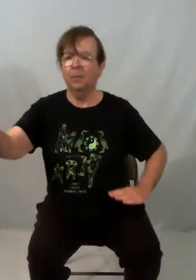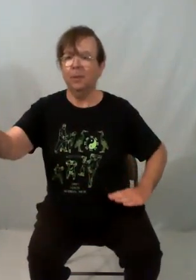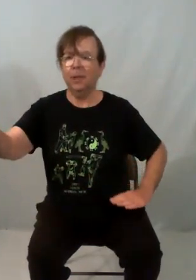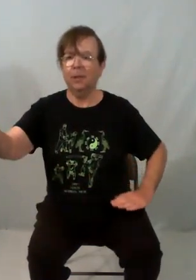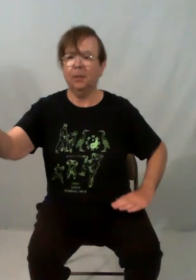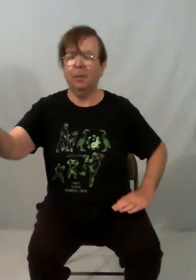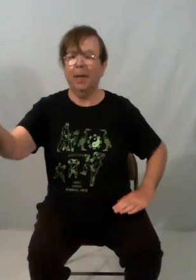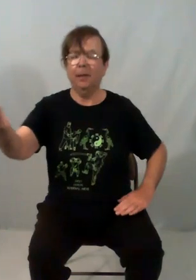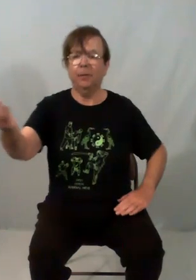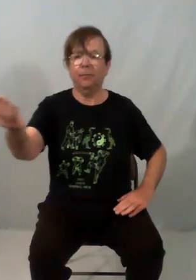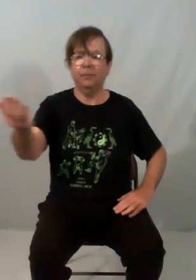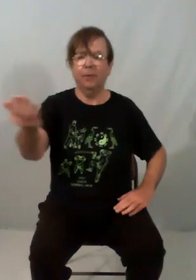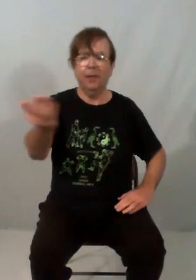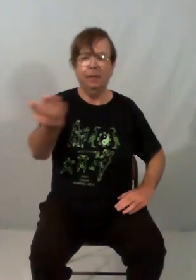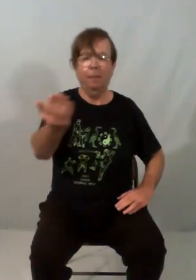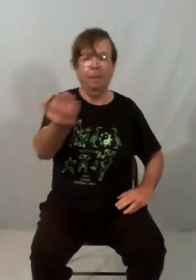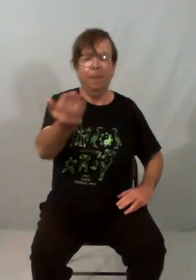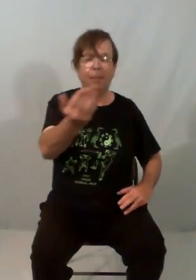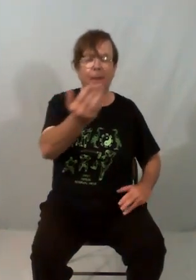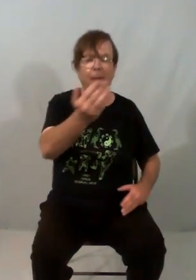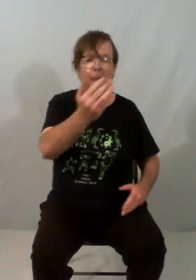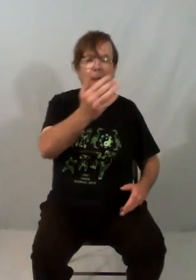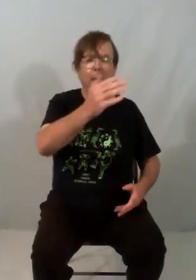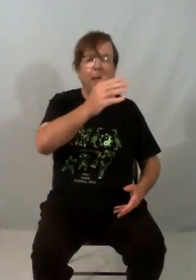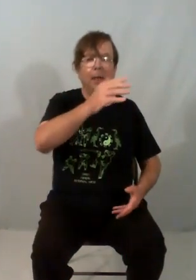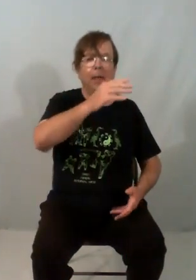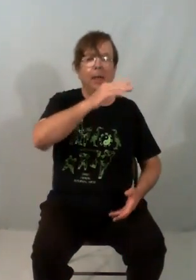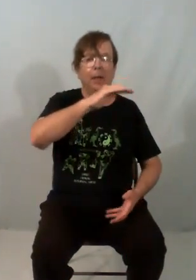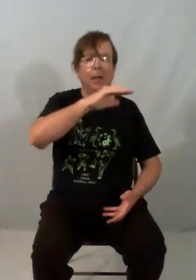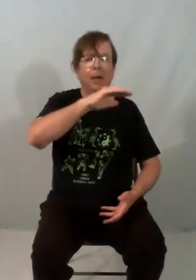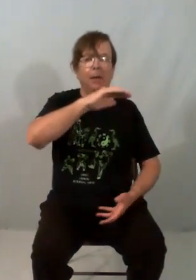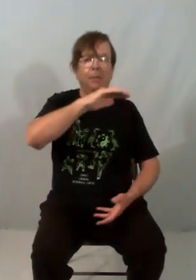start to blend. Three, four.